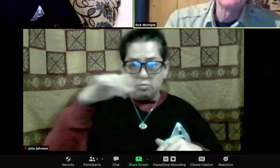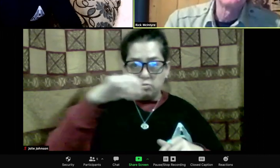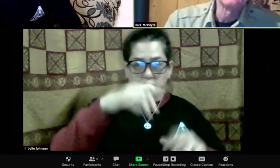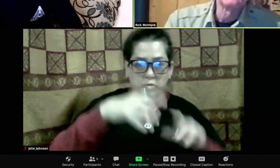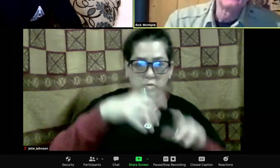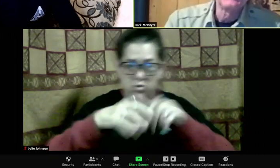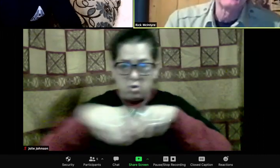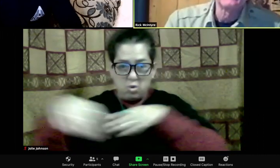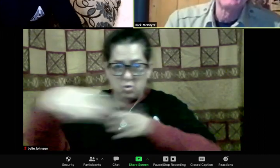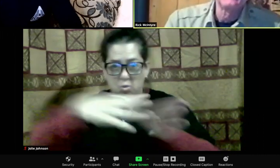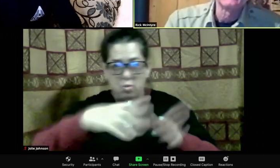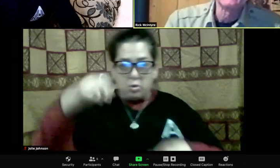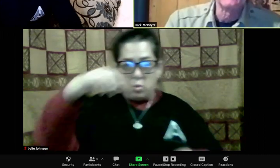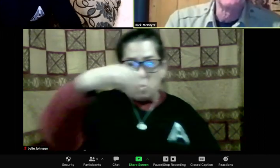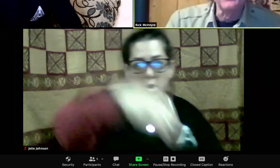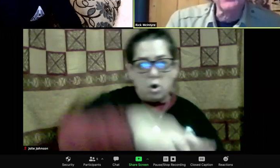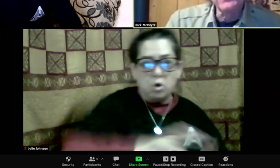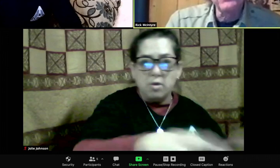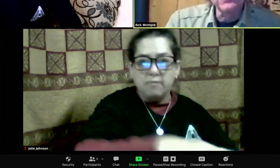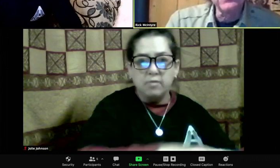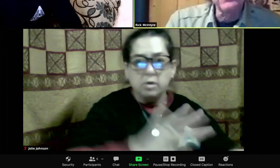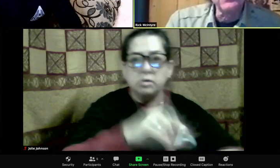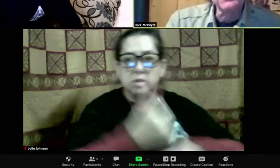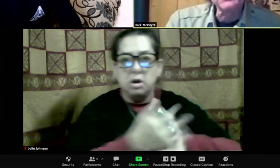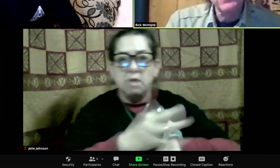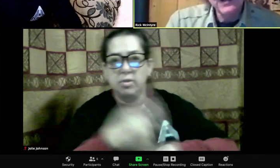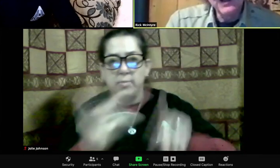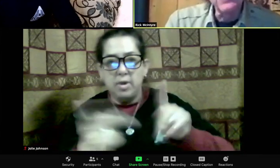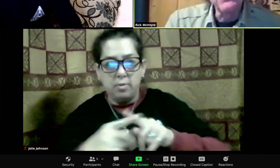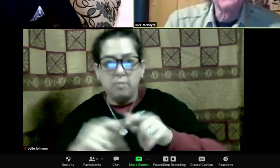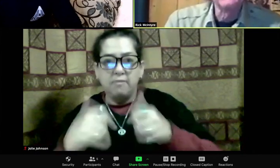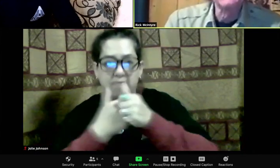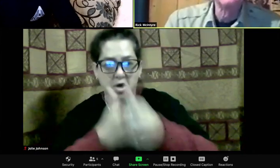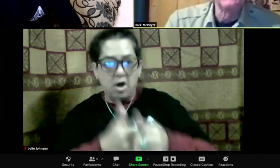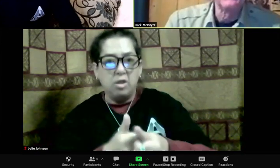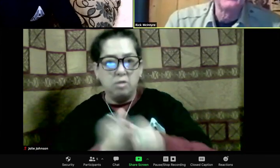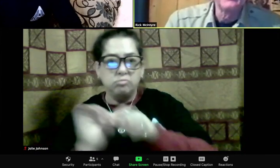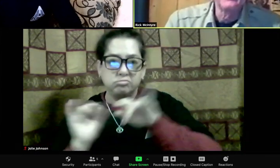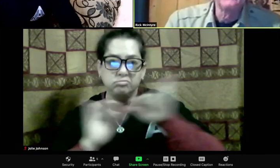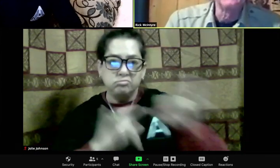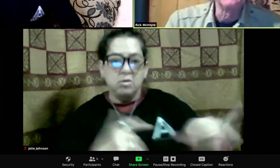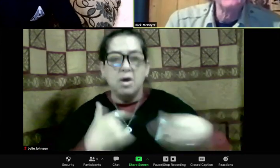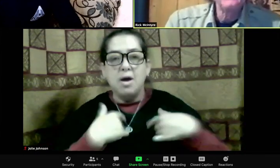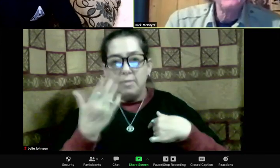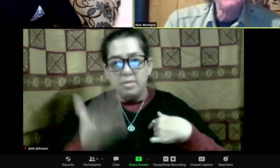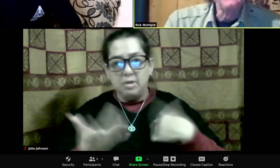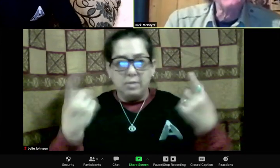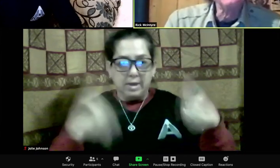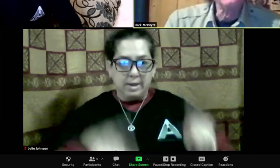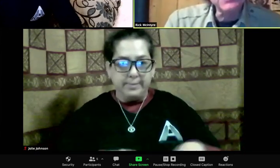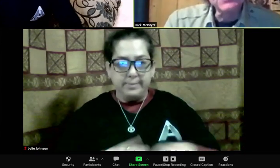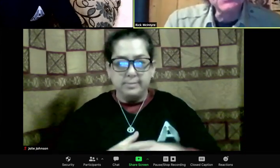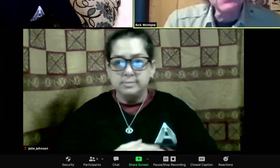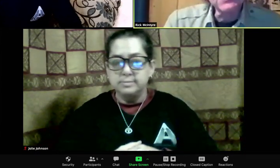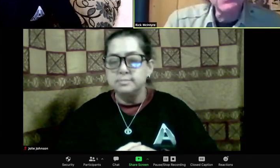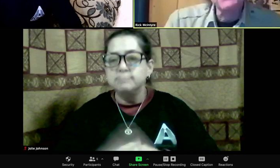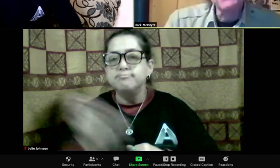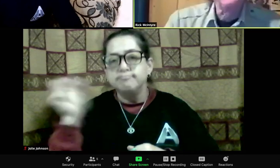There is a tendency for new people when they arrive in Yellowstone to get very excited, and